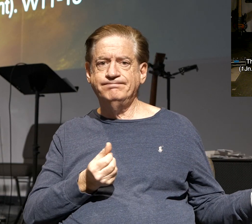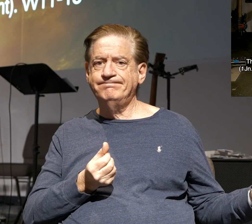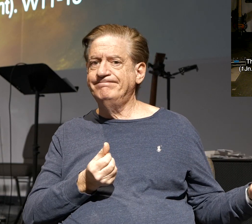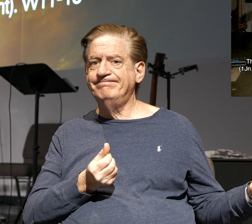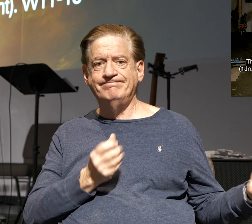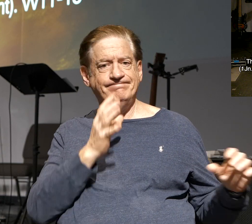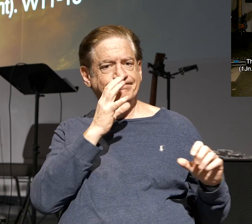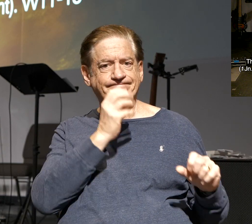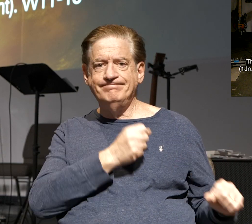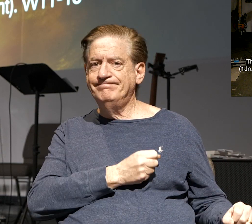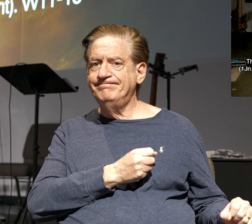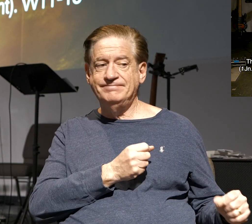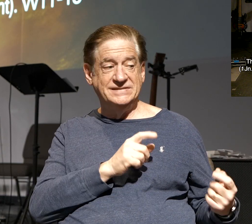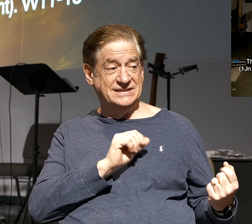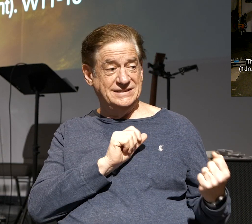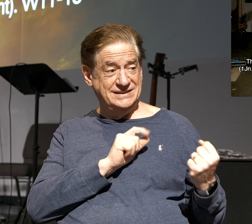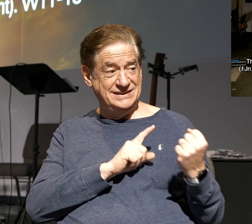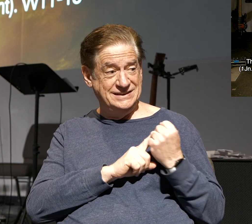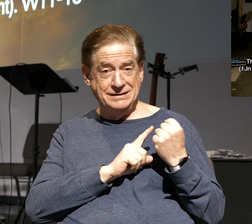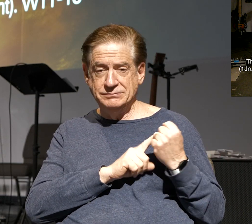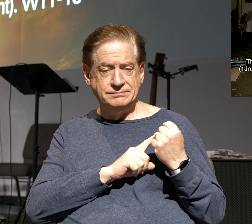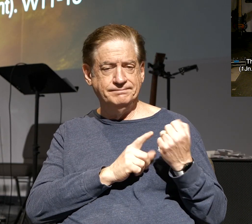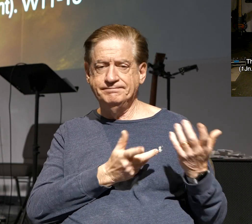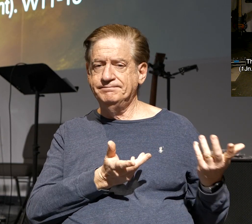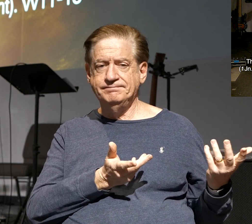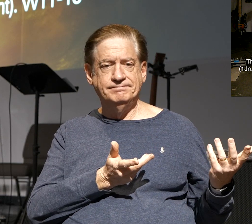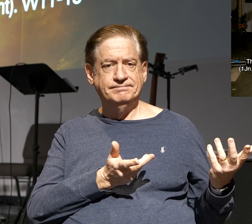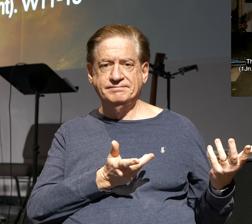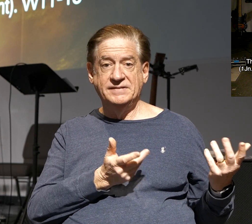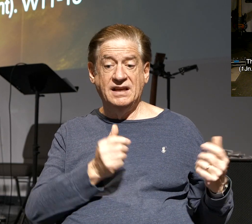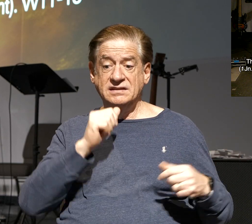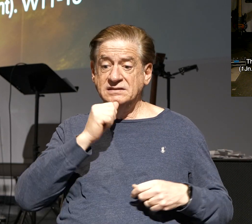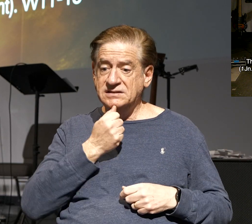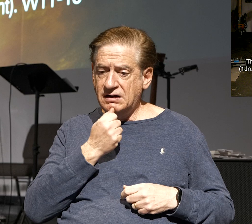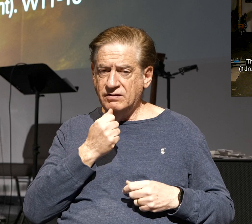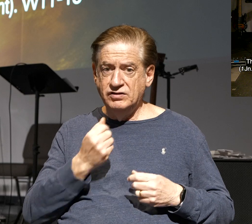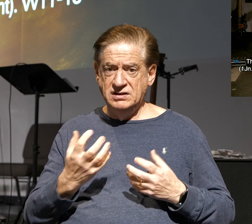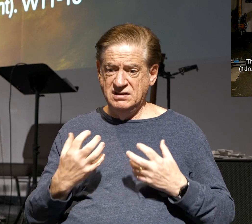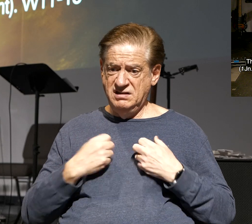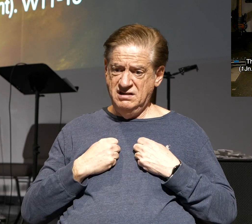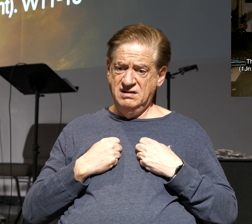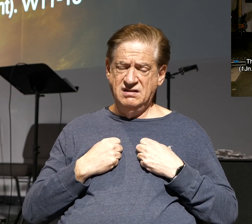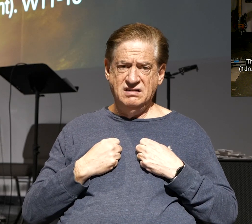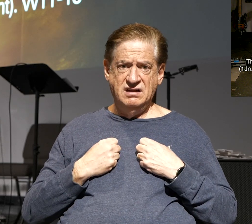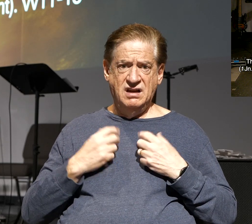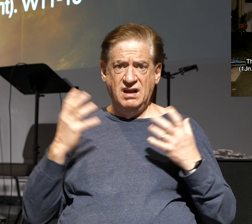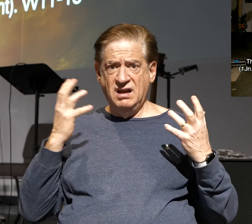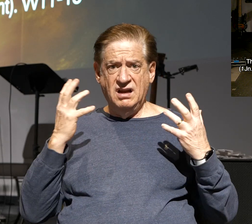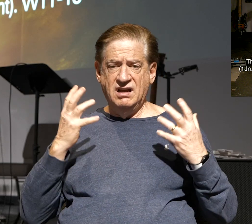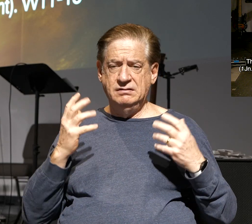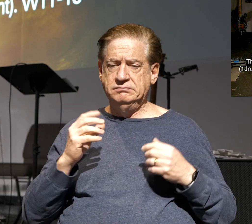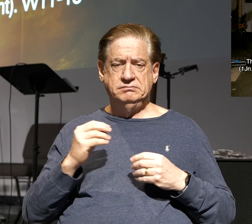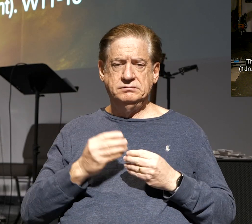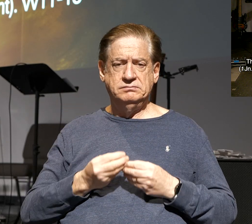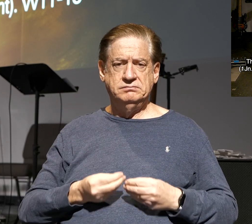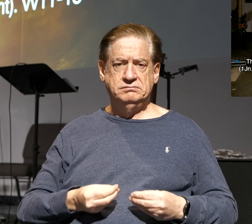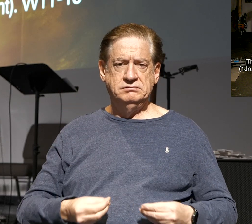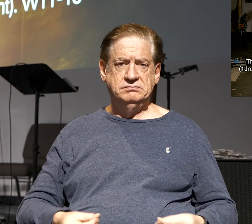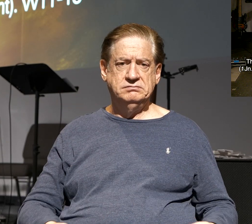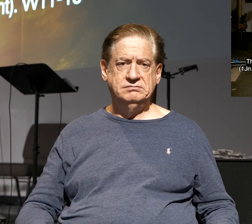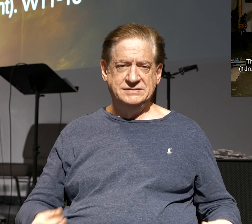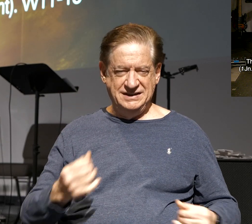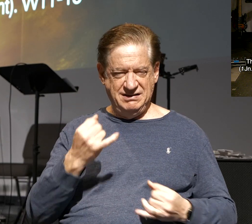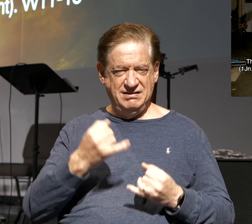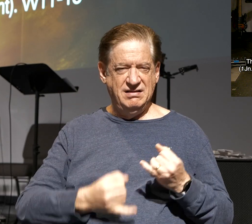that is, its deception, and suffering loses its effect, its disillusionment. That's based on verses 11 and 13. That's the very last three verses